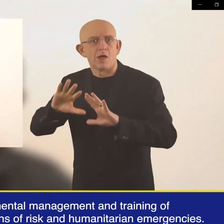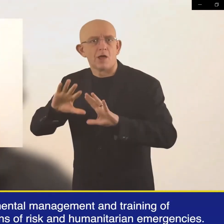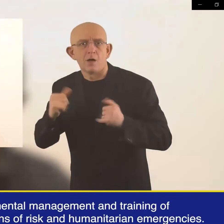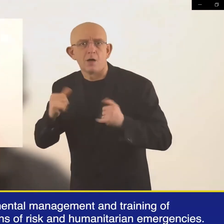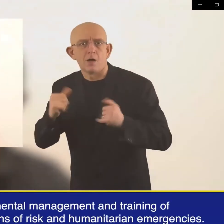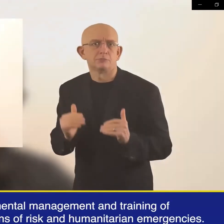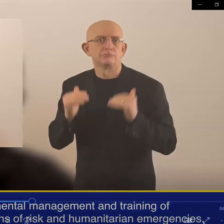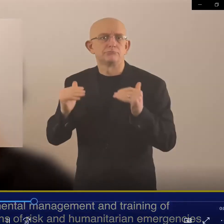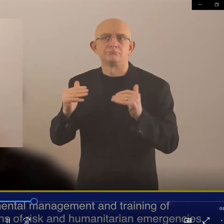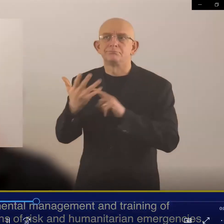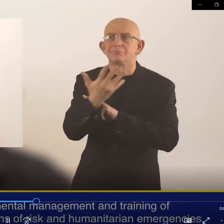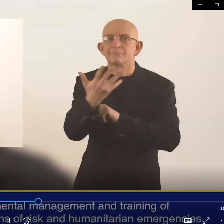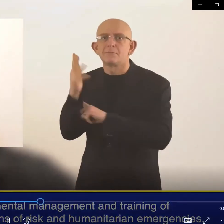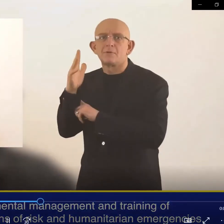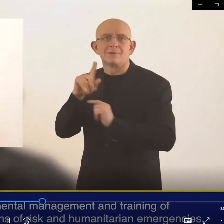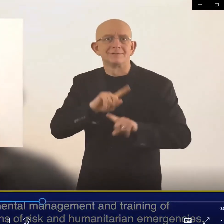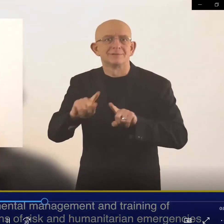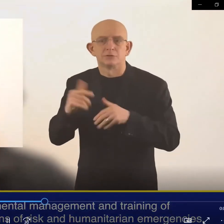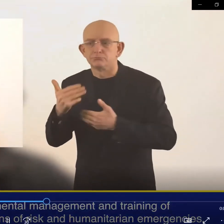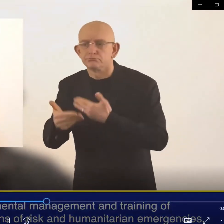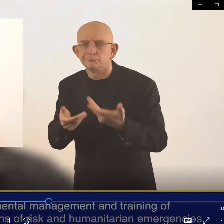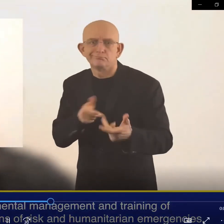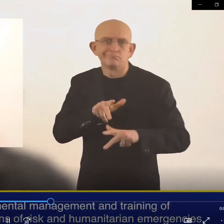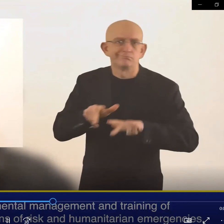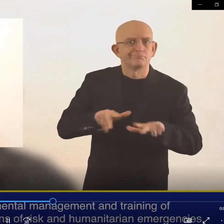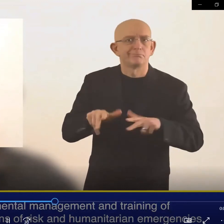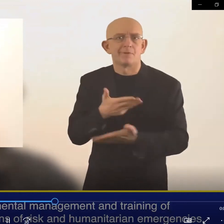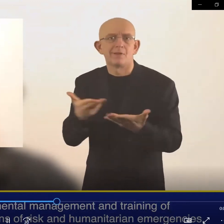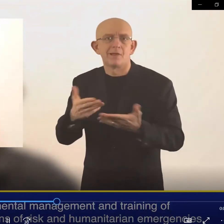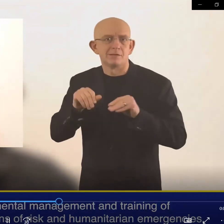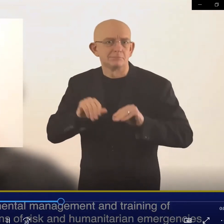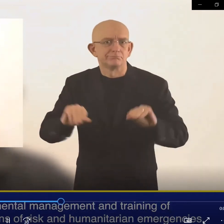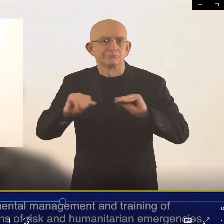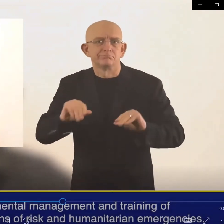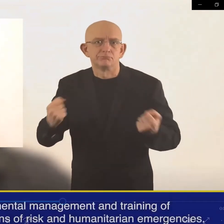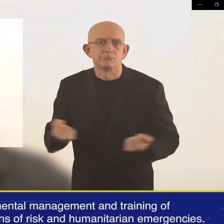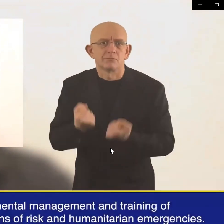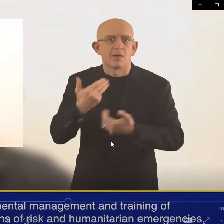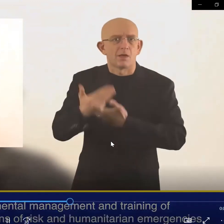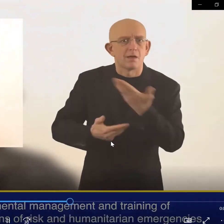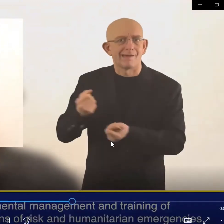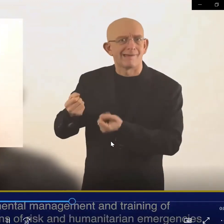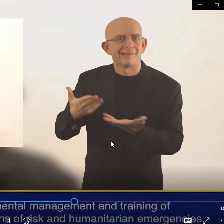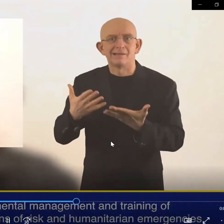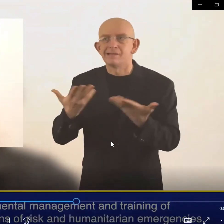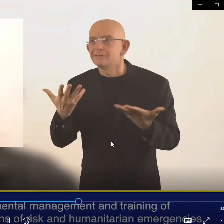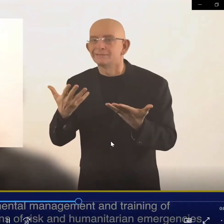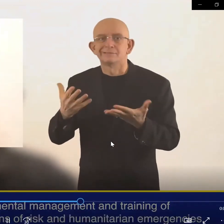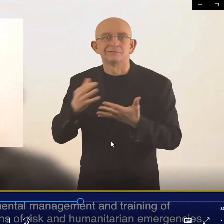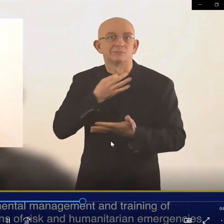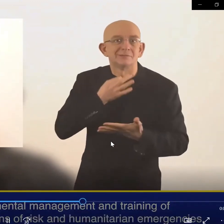to strengthen environmental management and training of service providers including